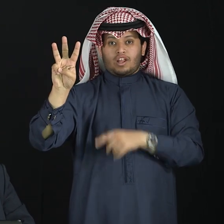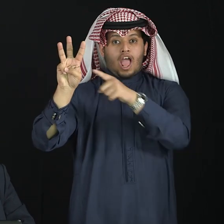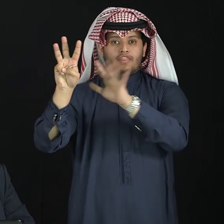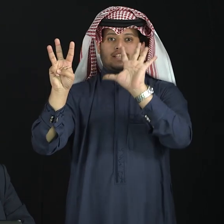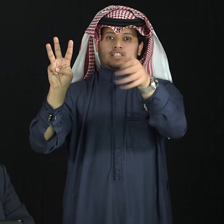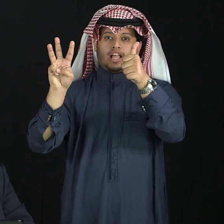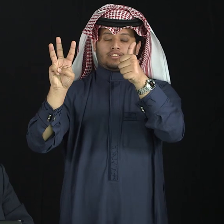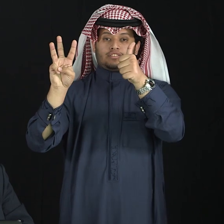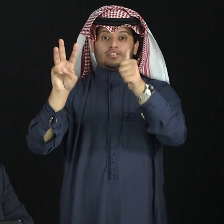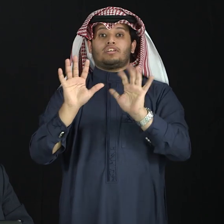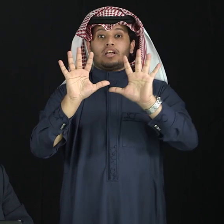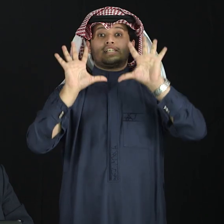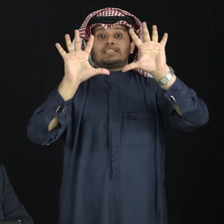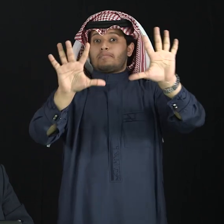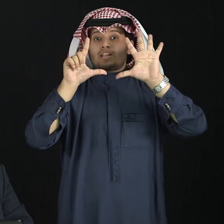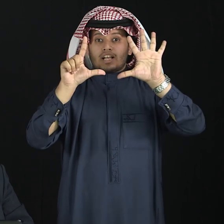17. 17.